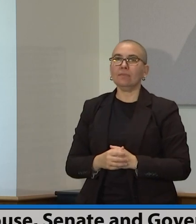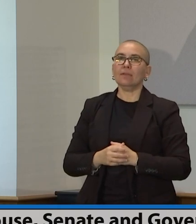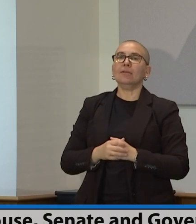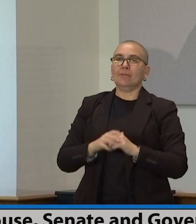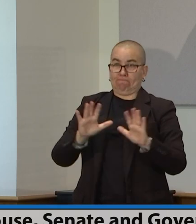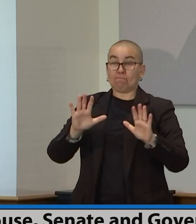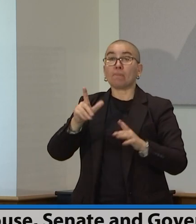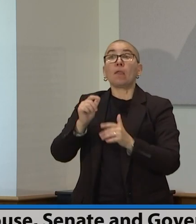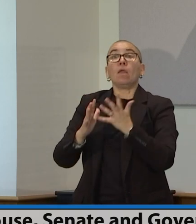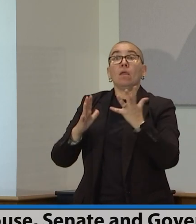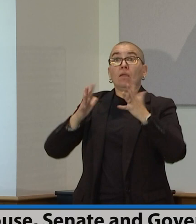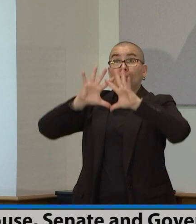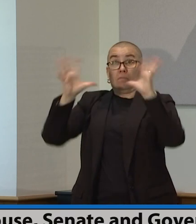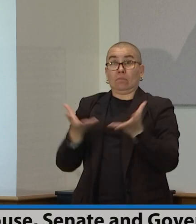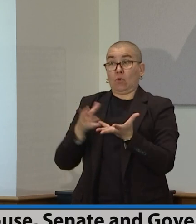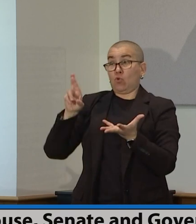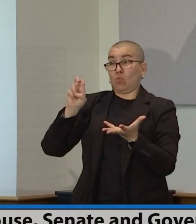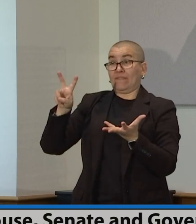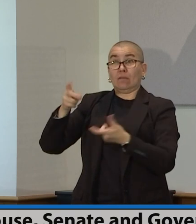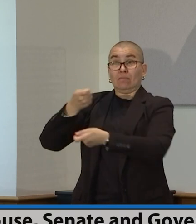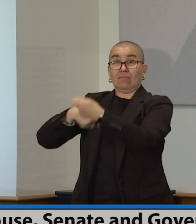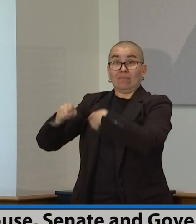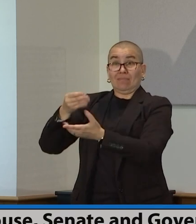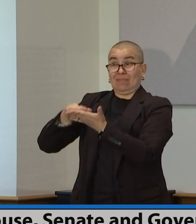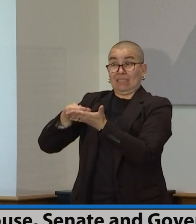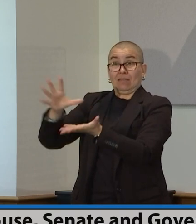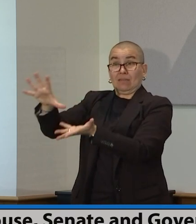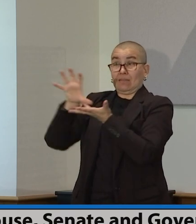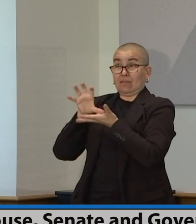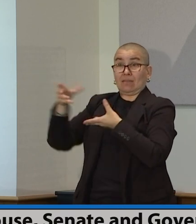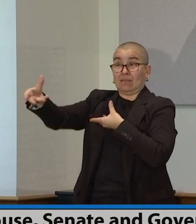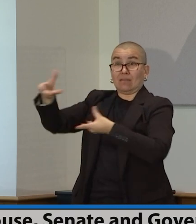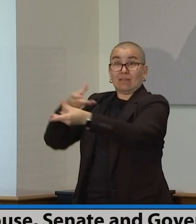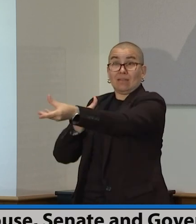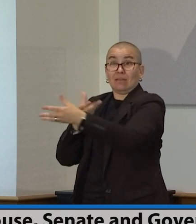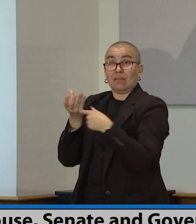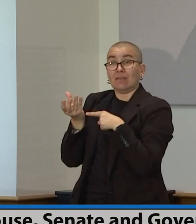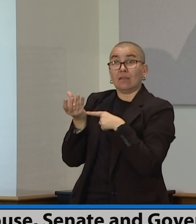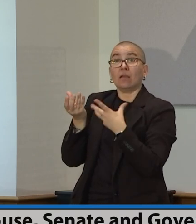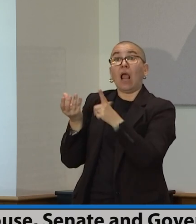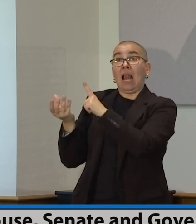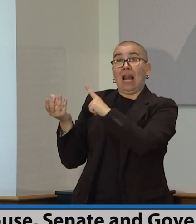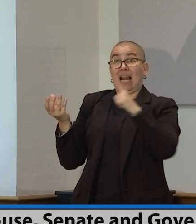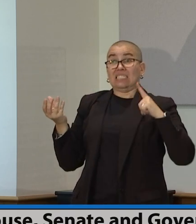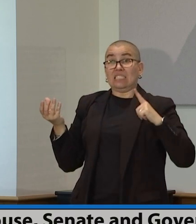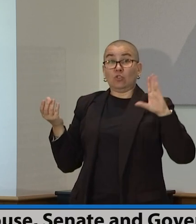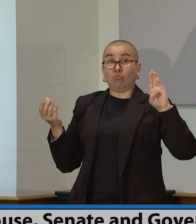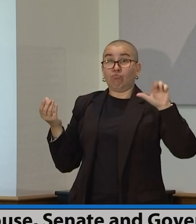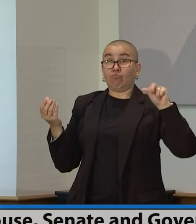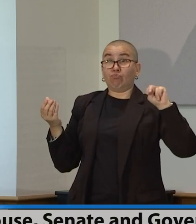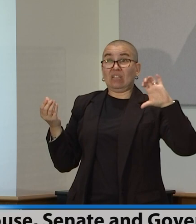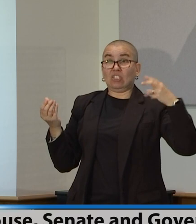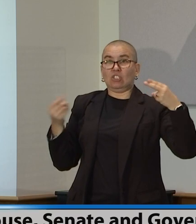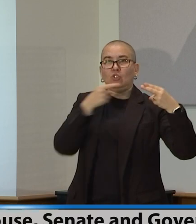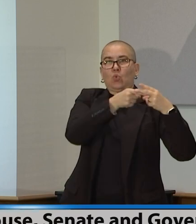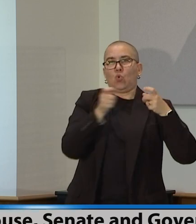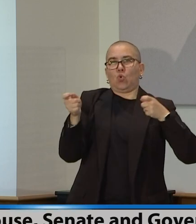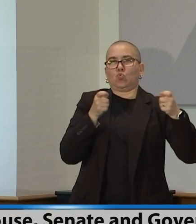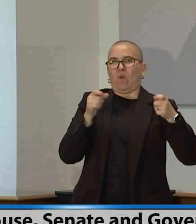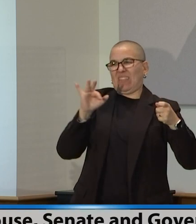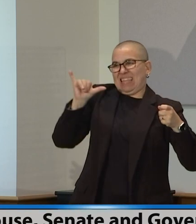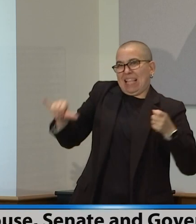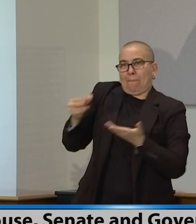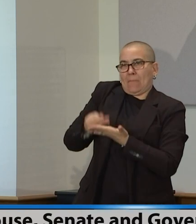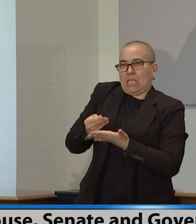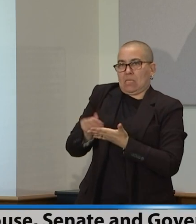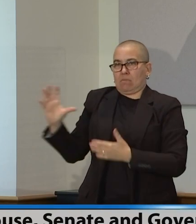budget areas. Uh, we were, the legislative branch wanted control over all of that money. Uh, the compromise is that the governor